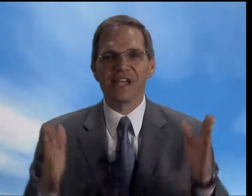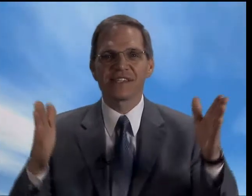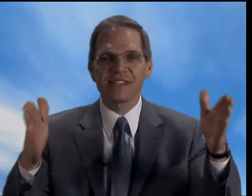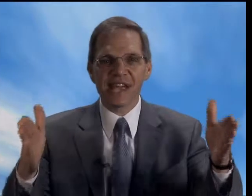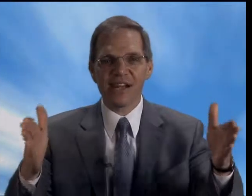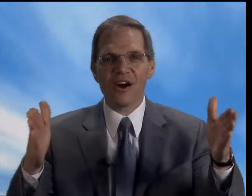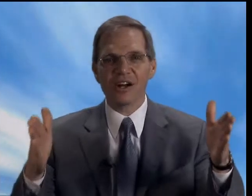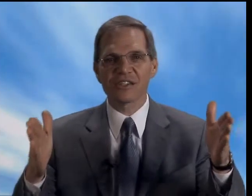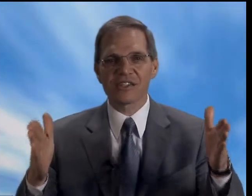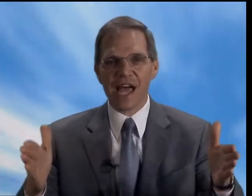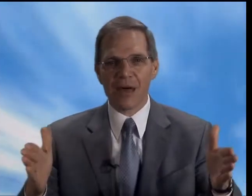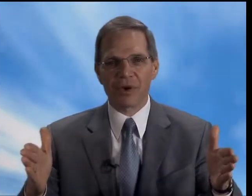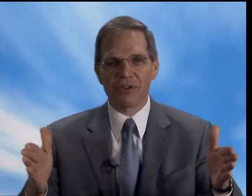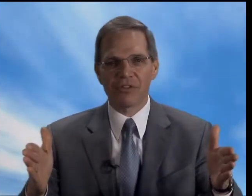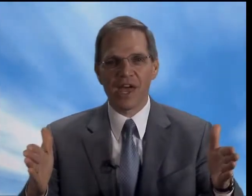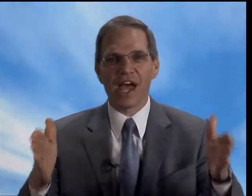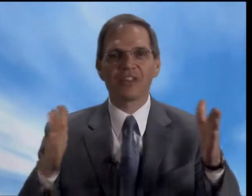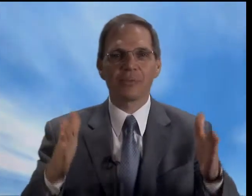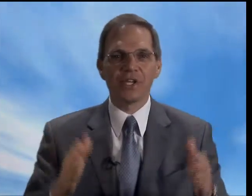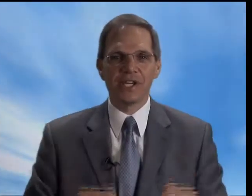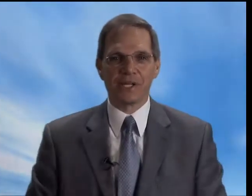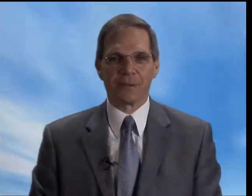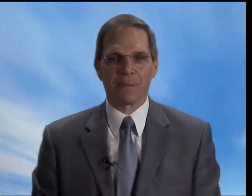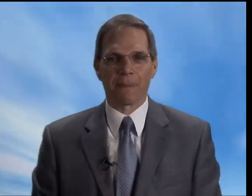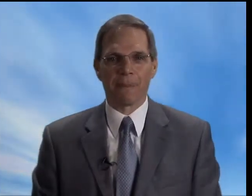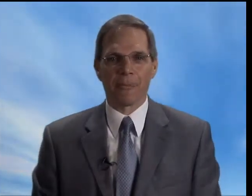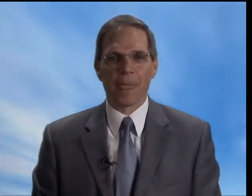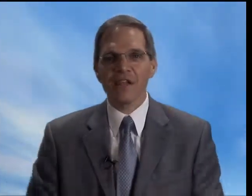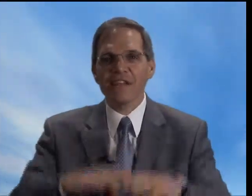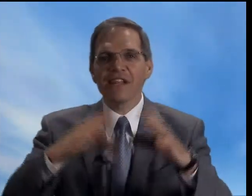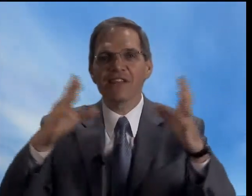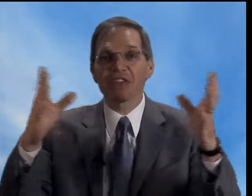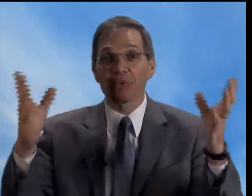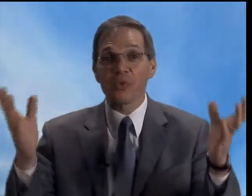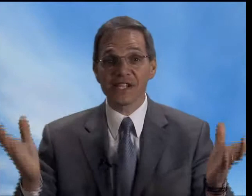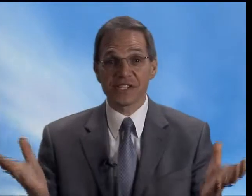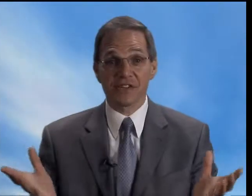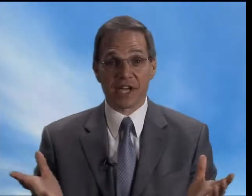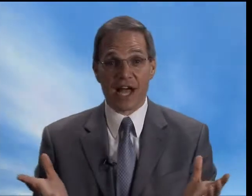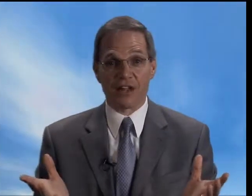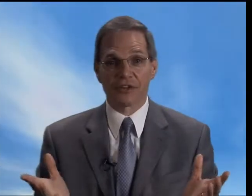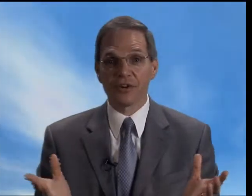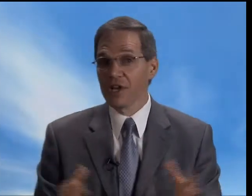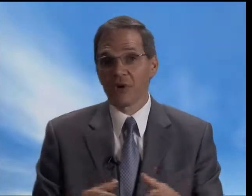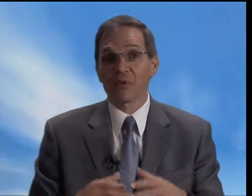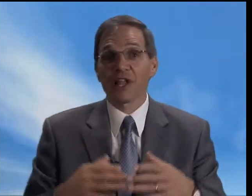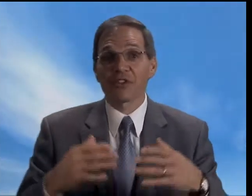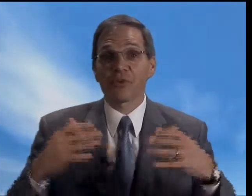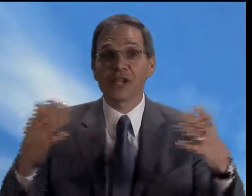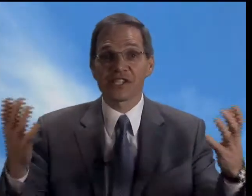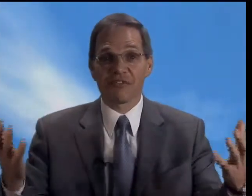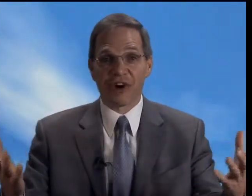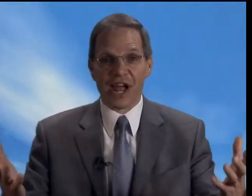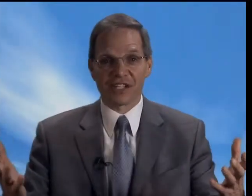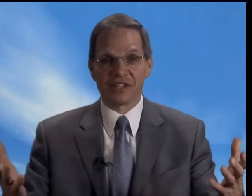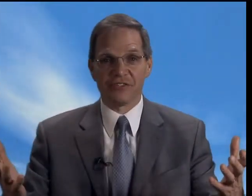Set our Sabbath at the beginning. And then let the rest of the calendar, let the rest of our activity